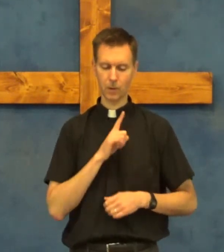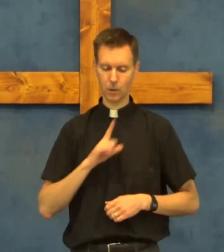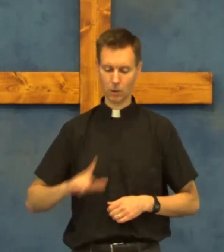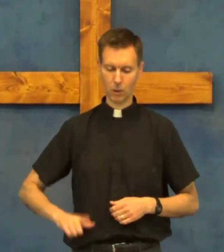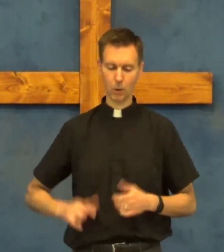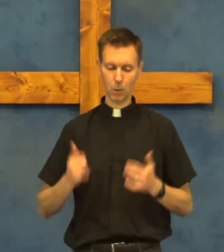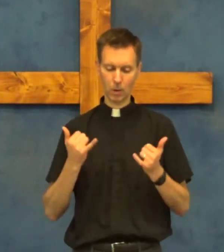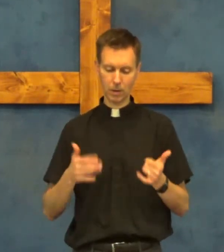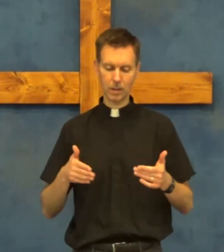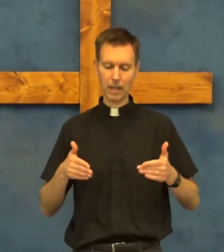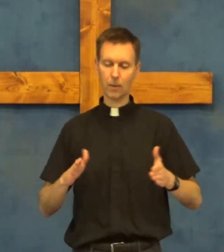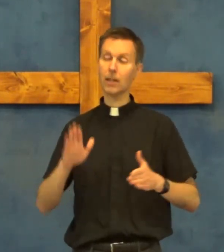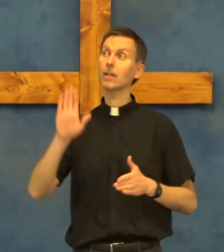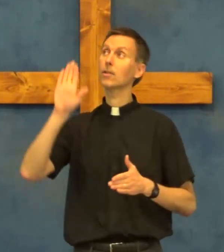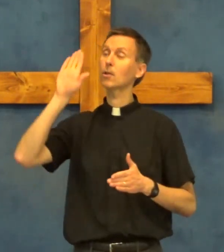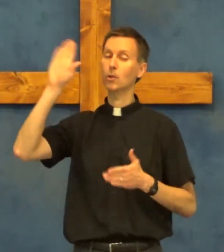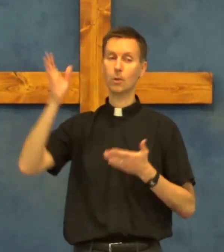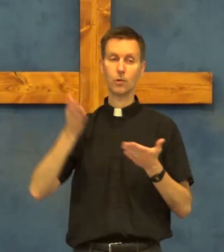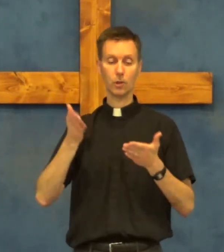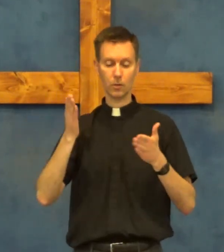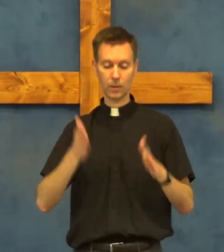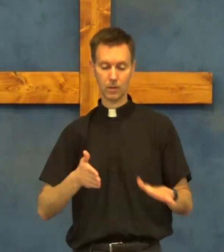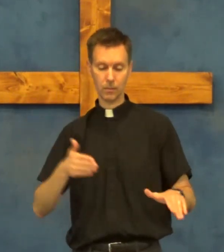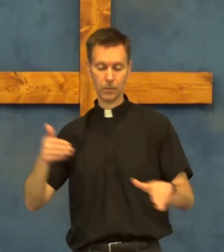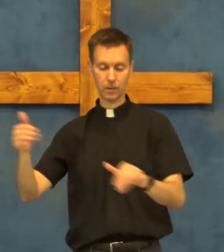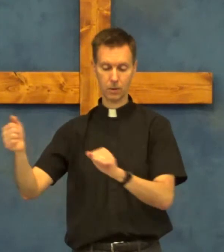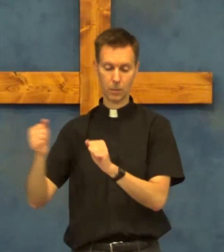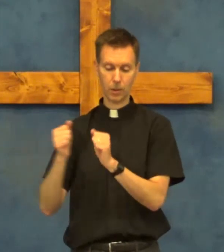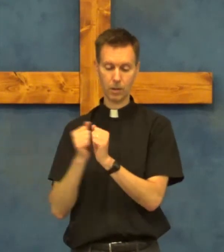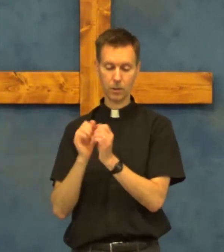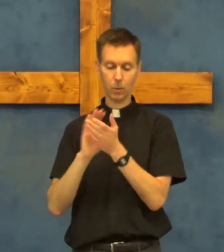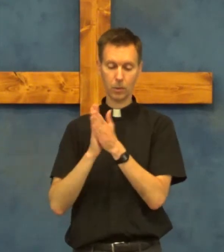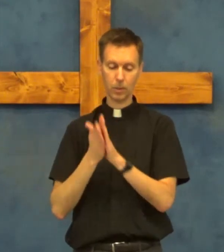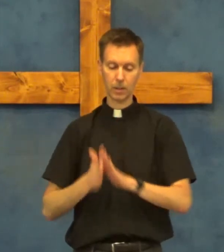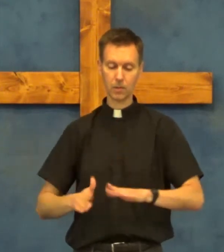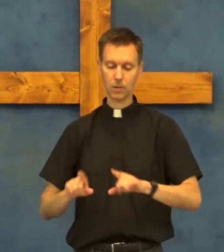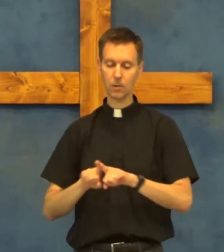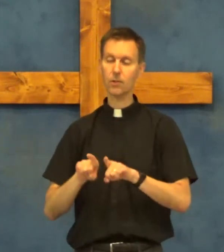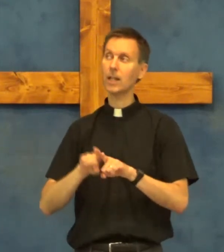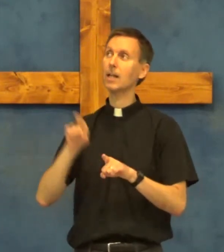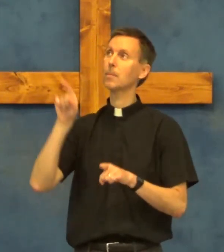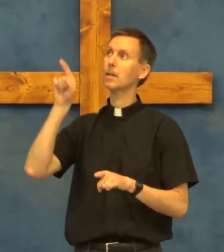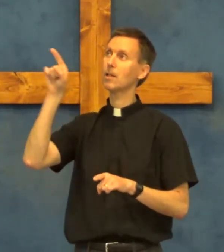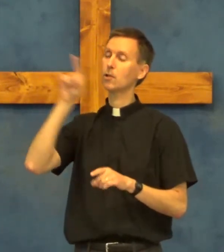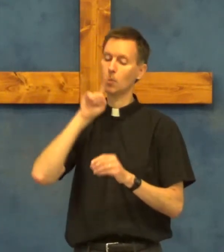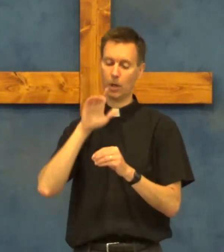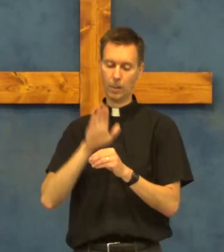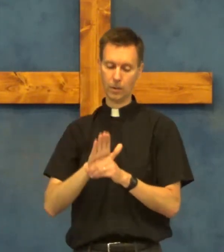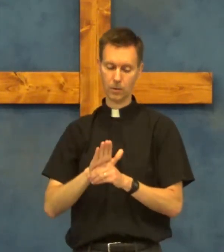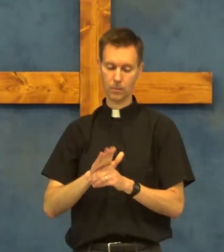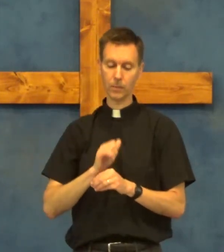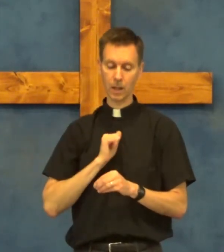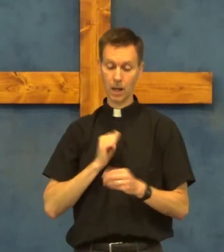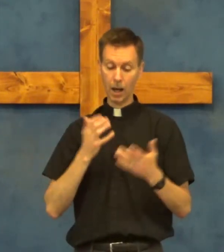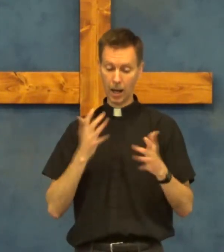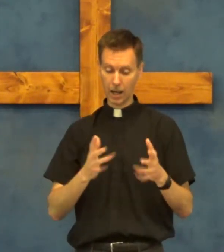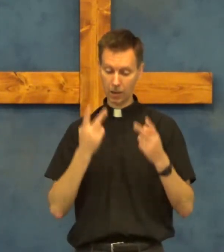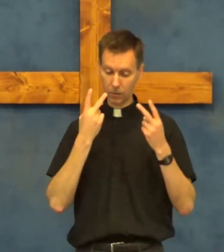Lord now let your servant depart with peace the same as you promised I have